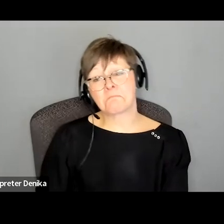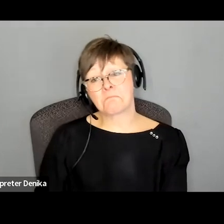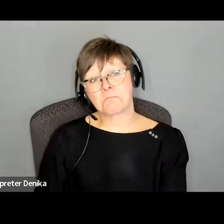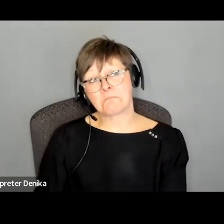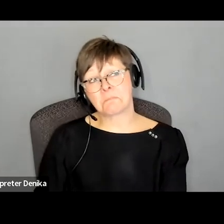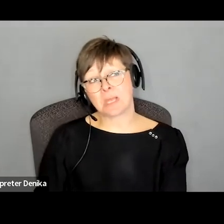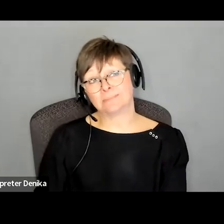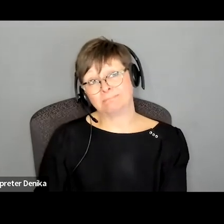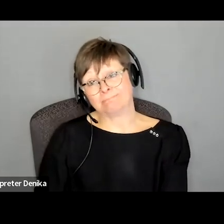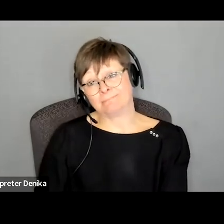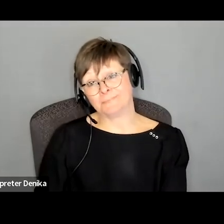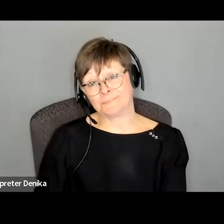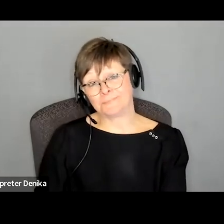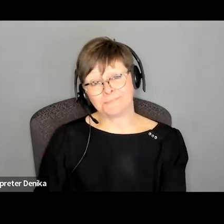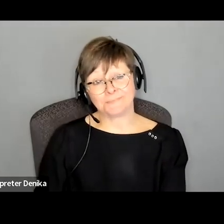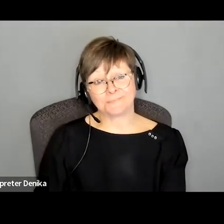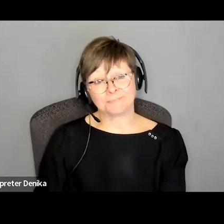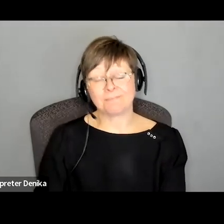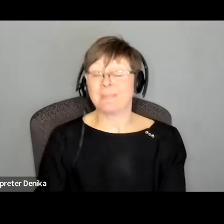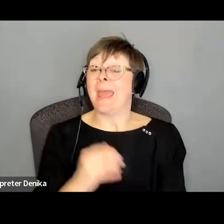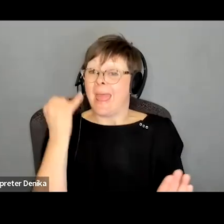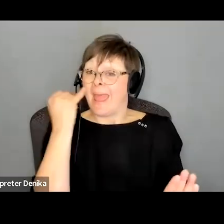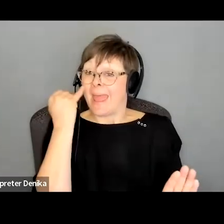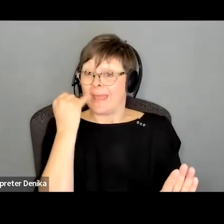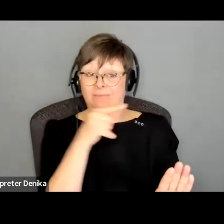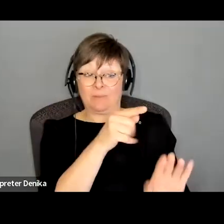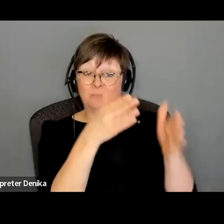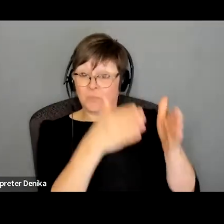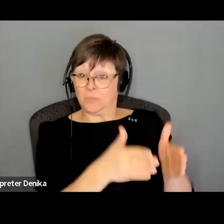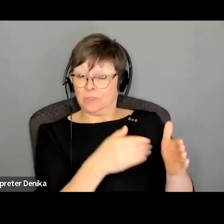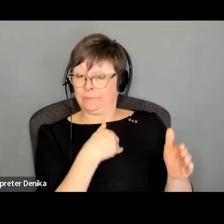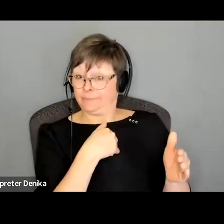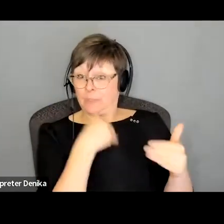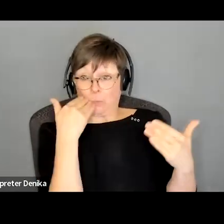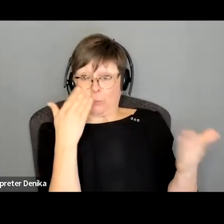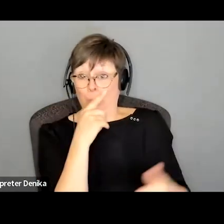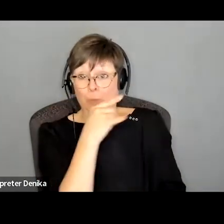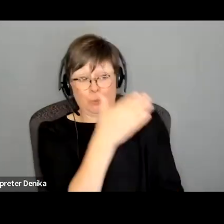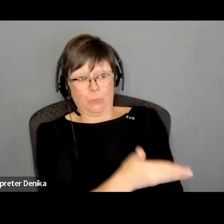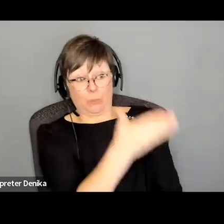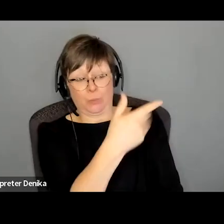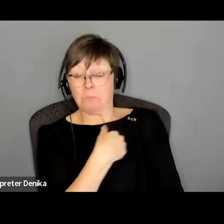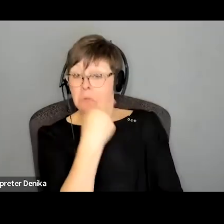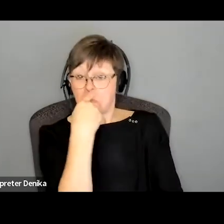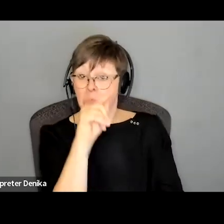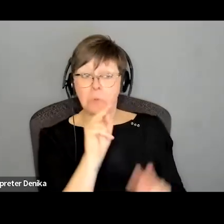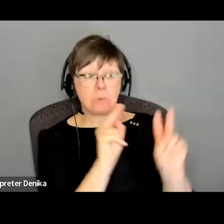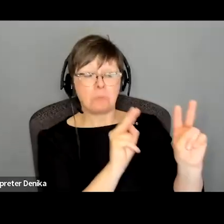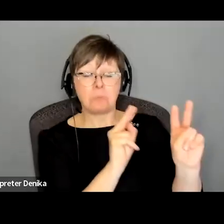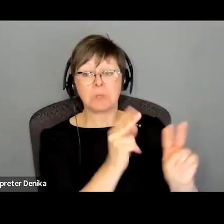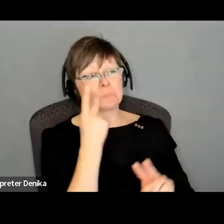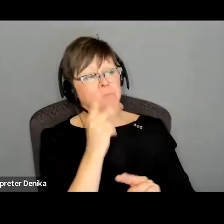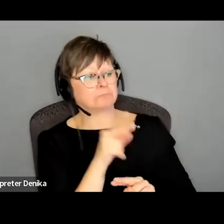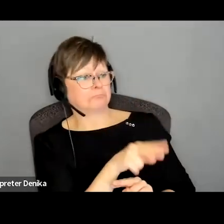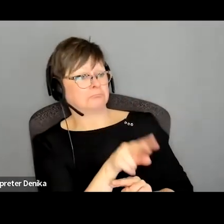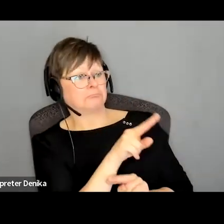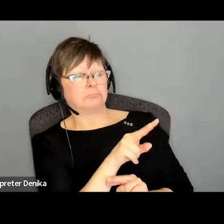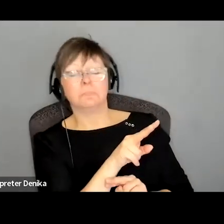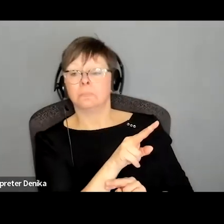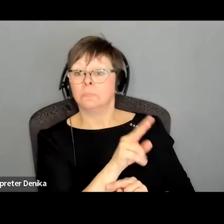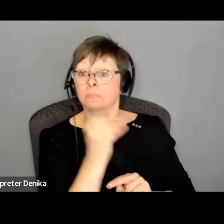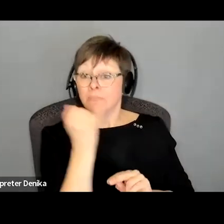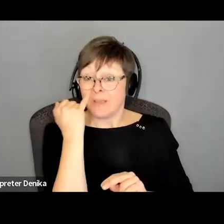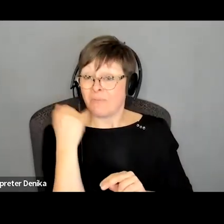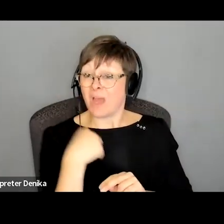i mean i if it's somebody i don't know i don't mind watching it to get a sense of them but if it's somebody i do know i don't